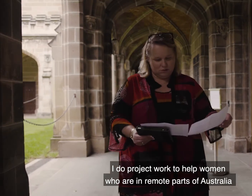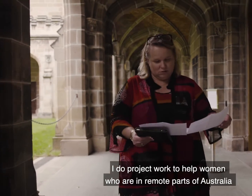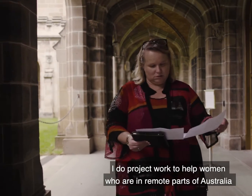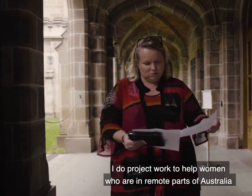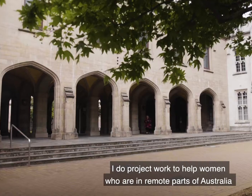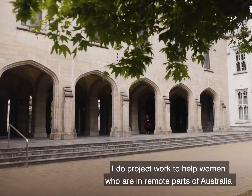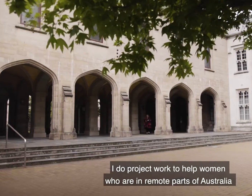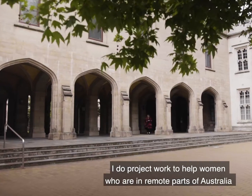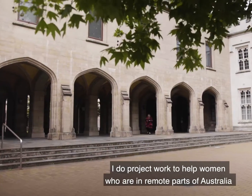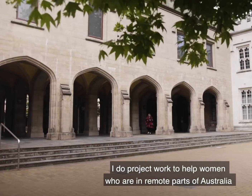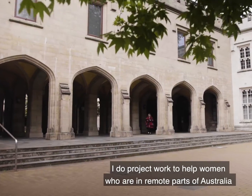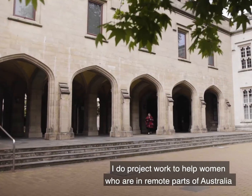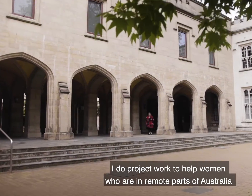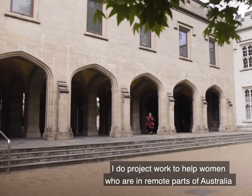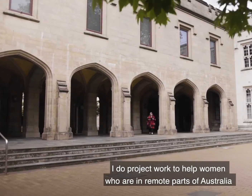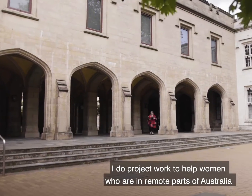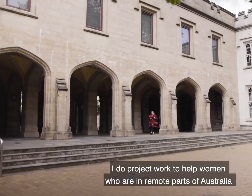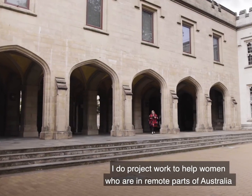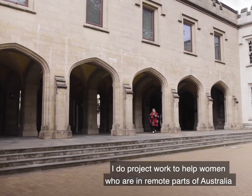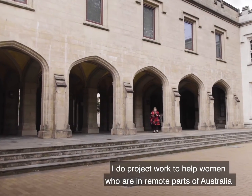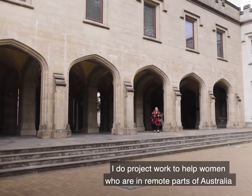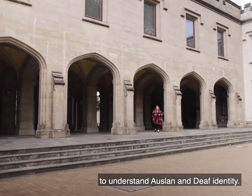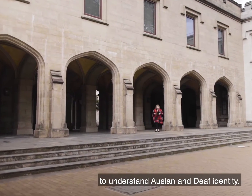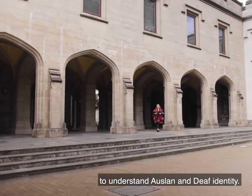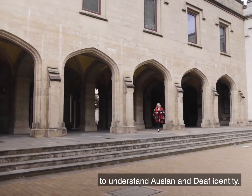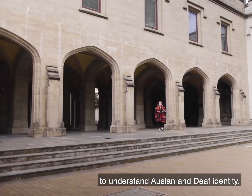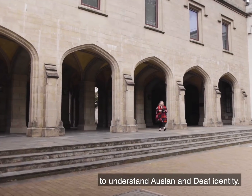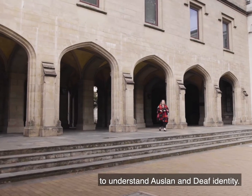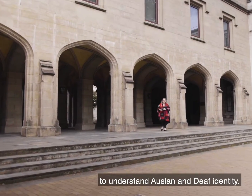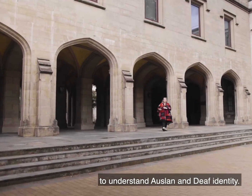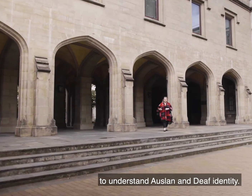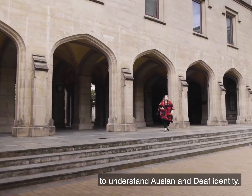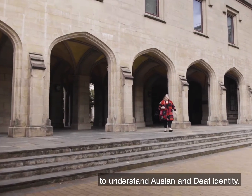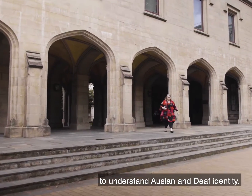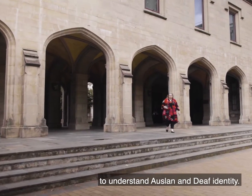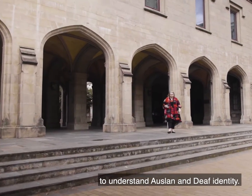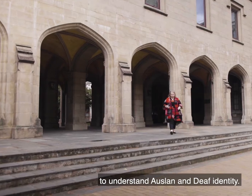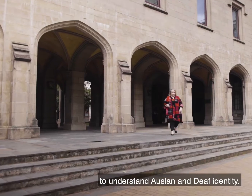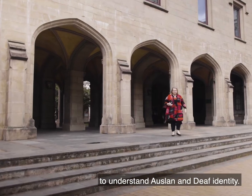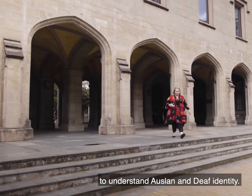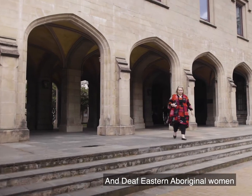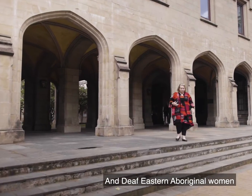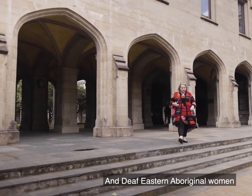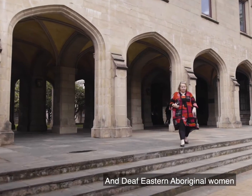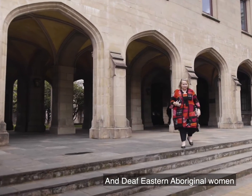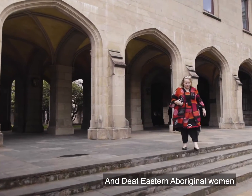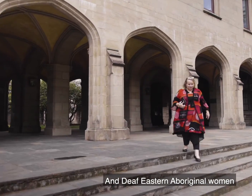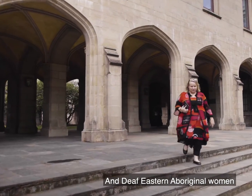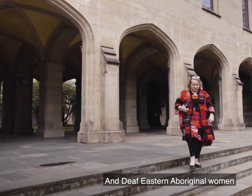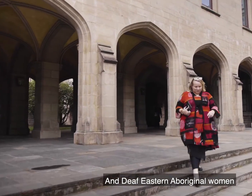help women who are in remote parts of Australia to understand Auslan and deaf identity. And deaf eastern